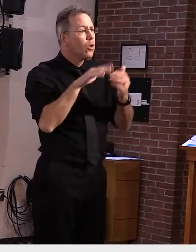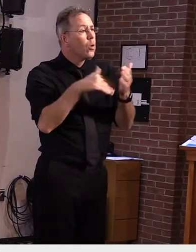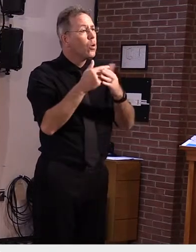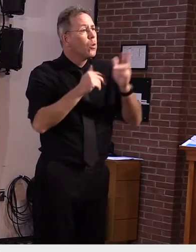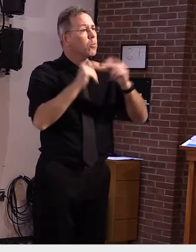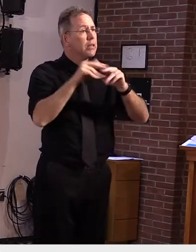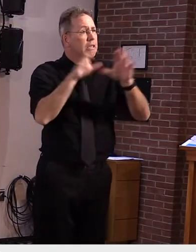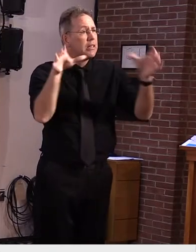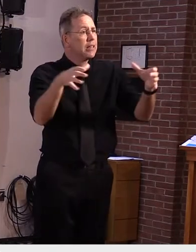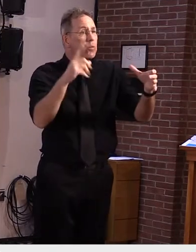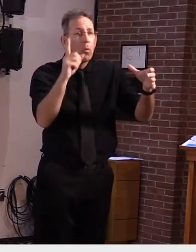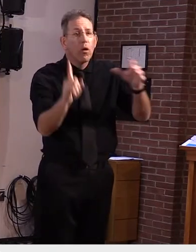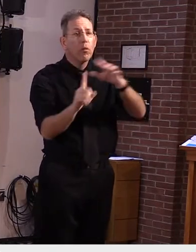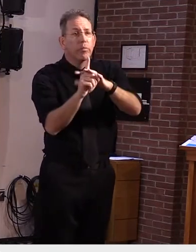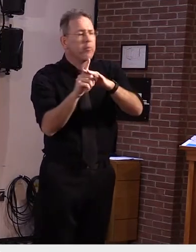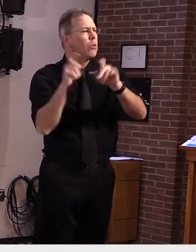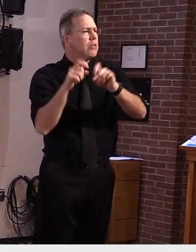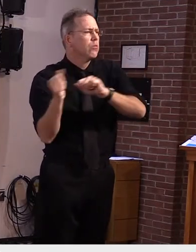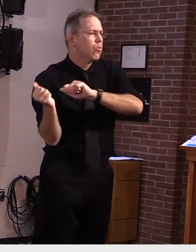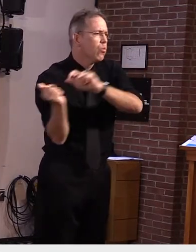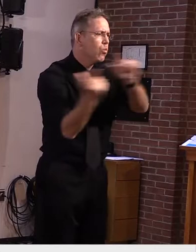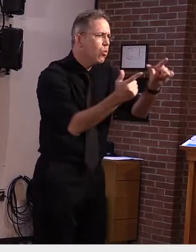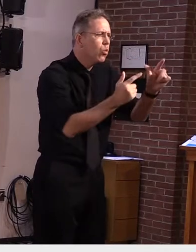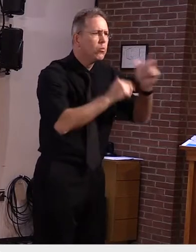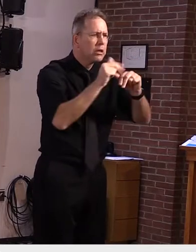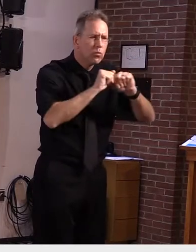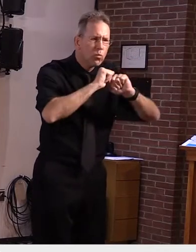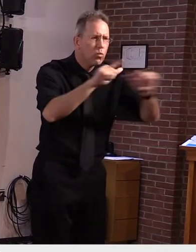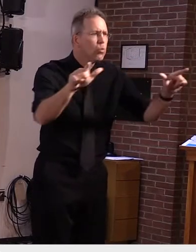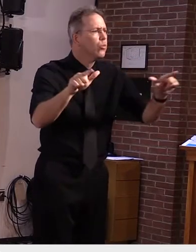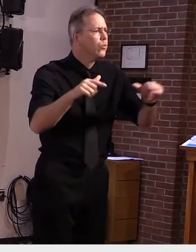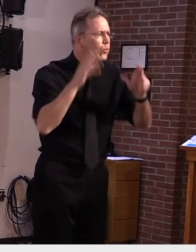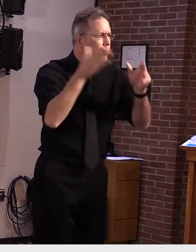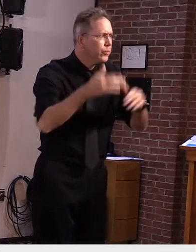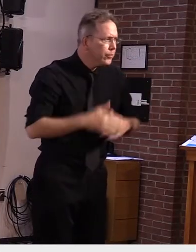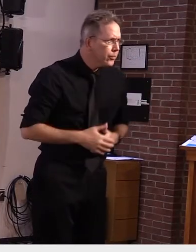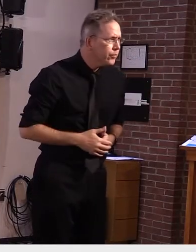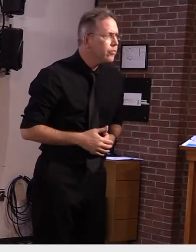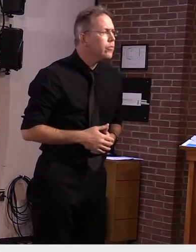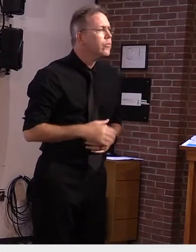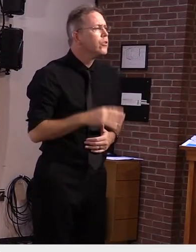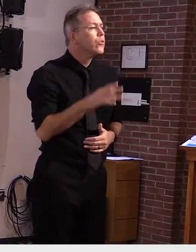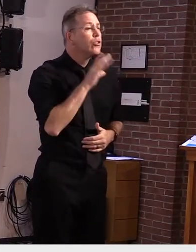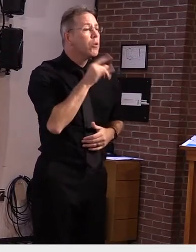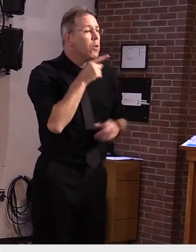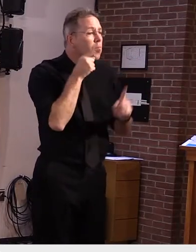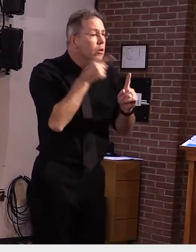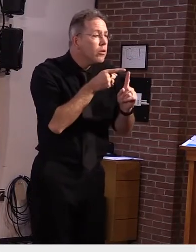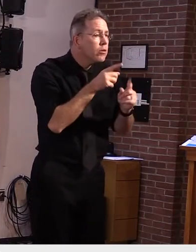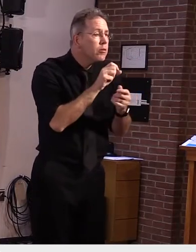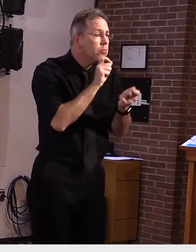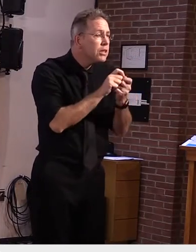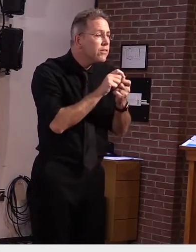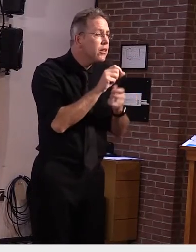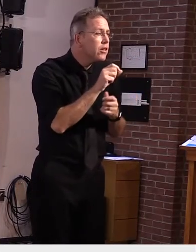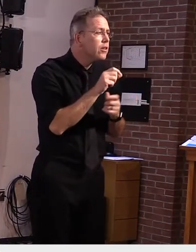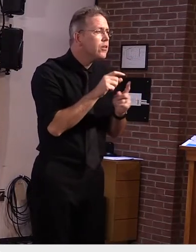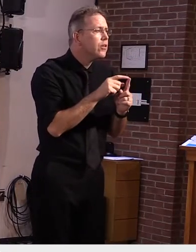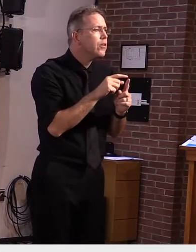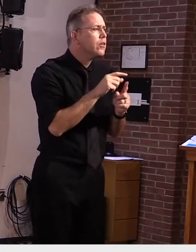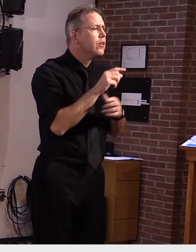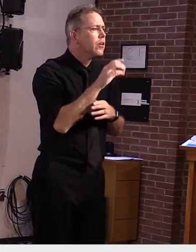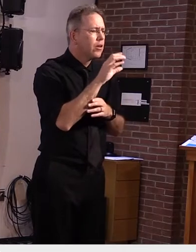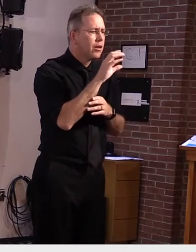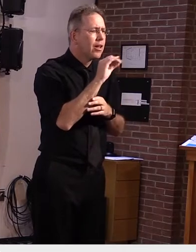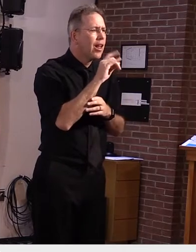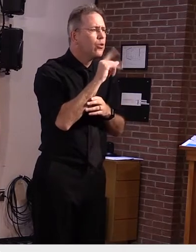we do find one in terms of caledonia county i think that was one case in a long-term care facility of a